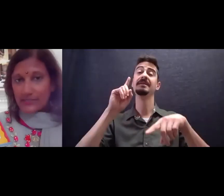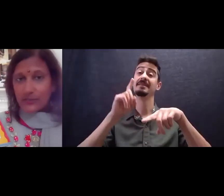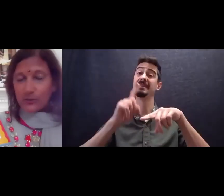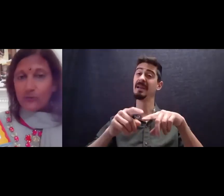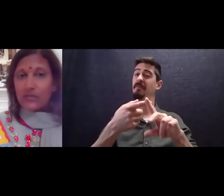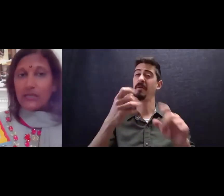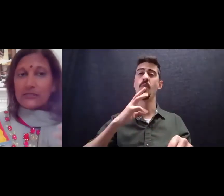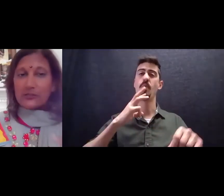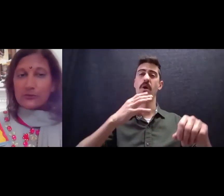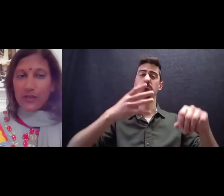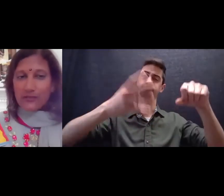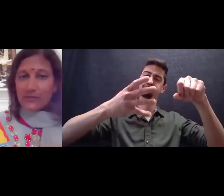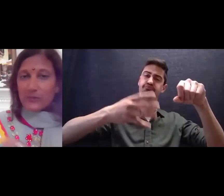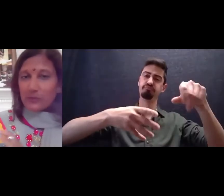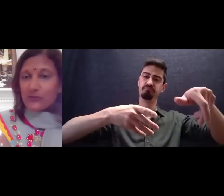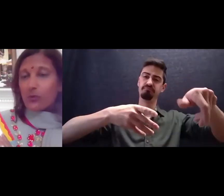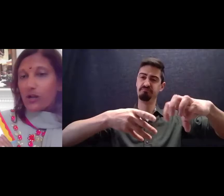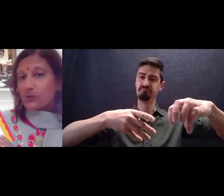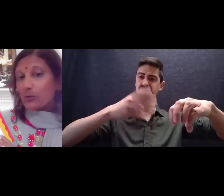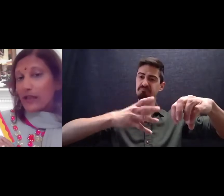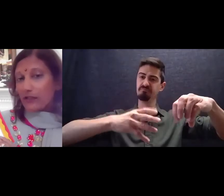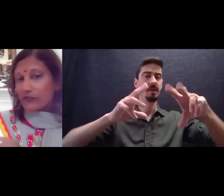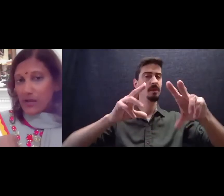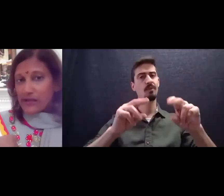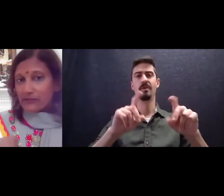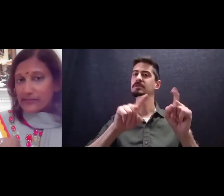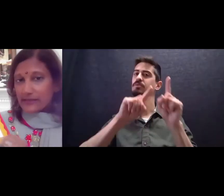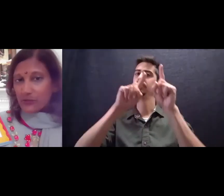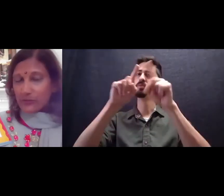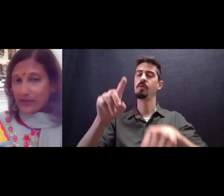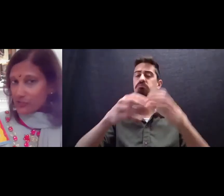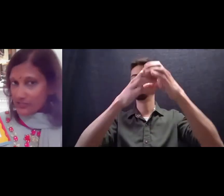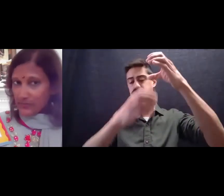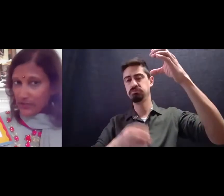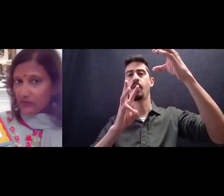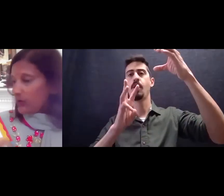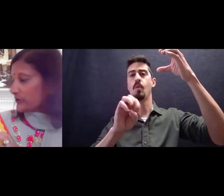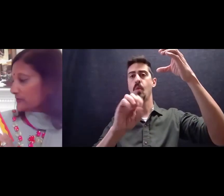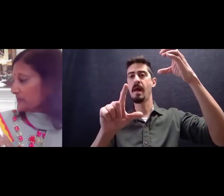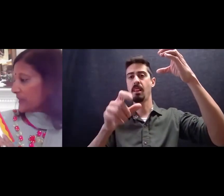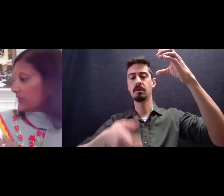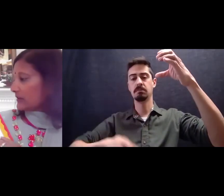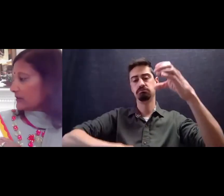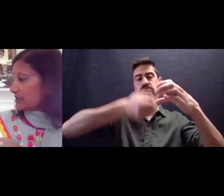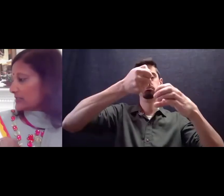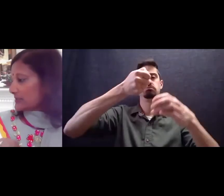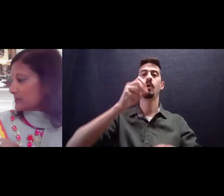from the faucet at home so a lot of times people have to walk to a well for miles and they bring back just a pail of water